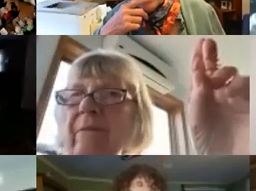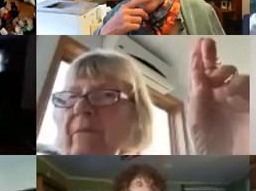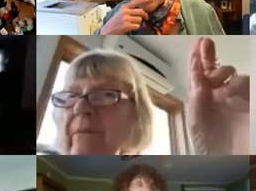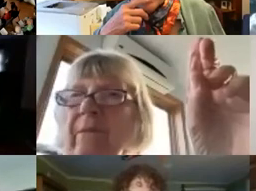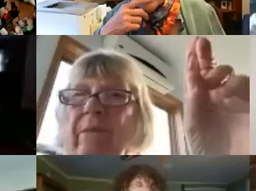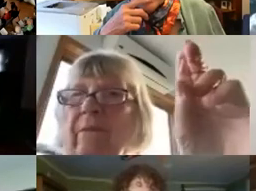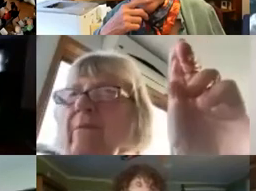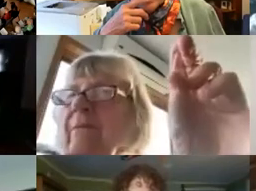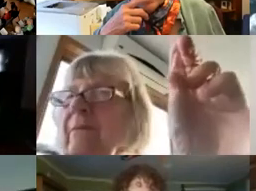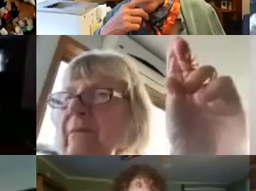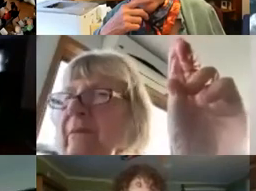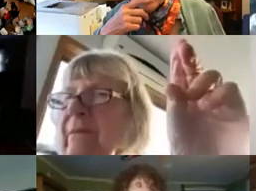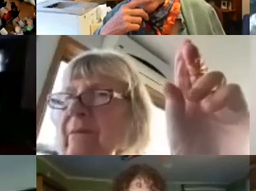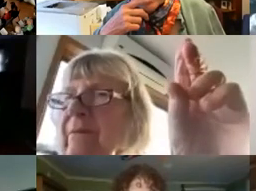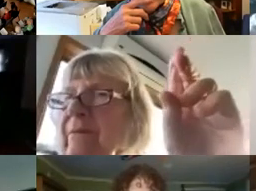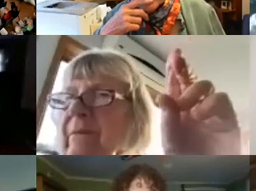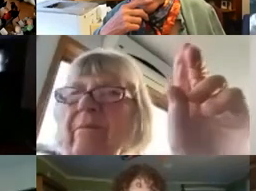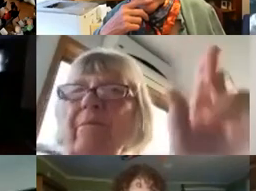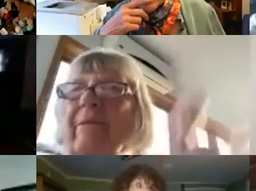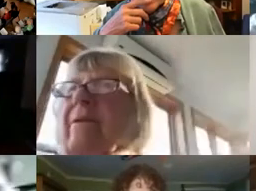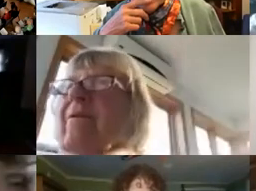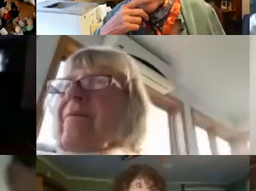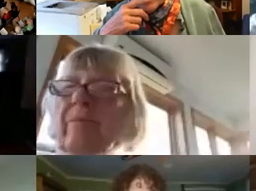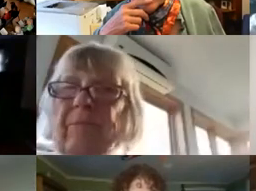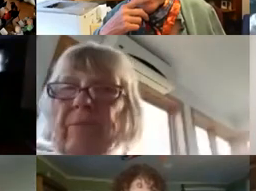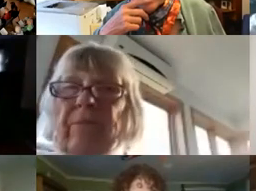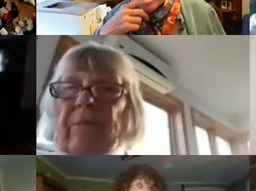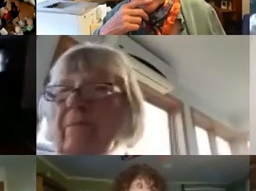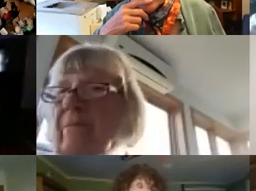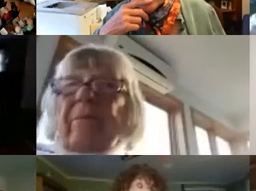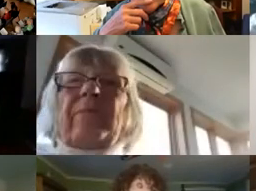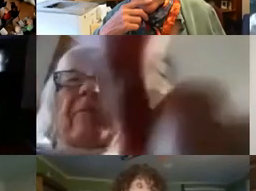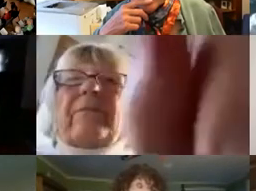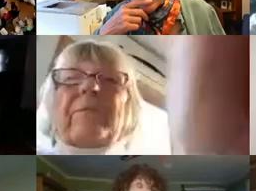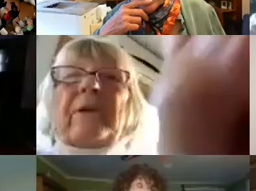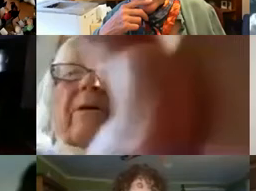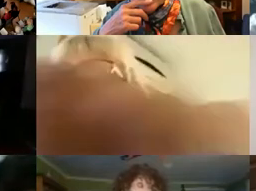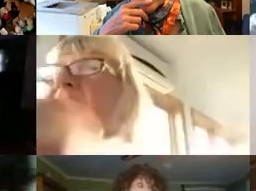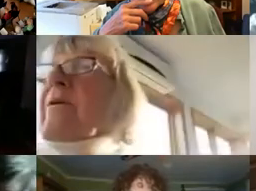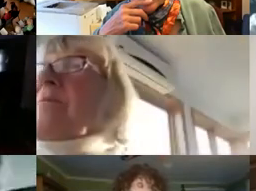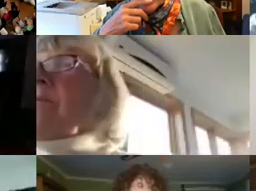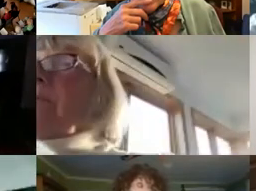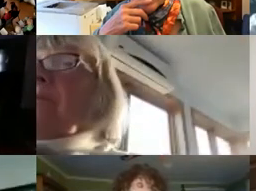oh i think katherine katherine flanagan you unmute and then we'll go to kathy blow